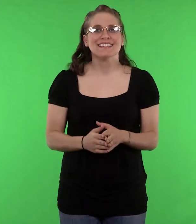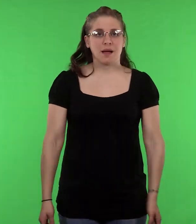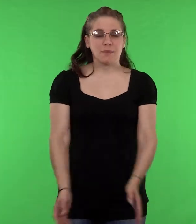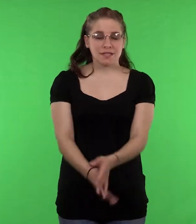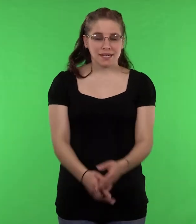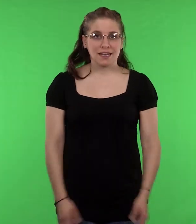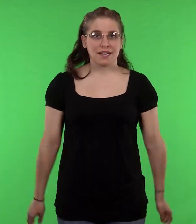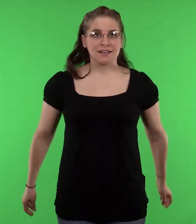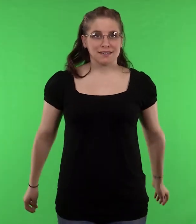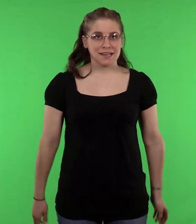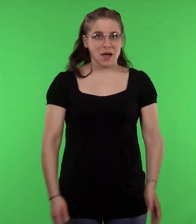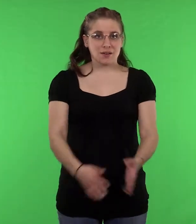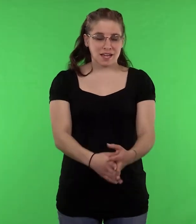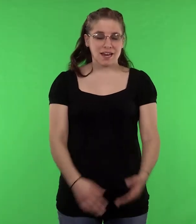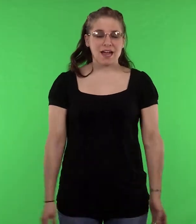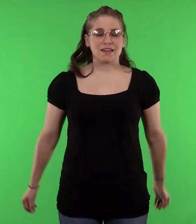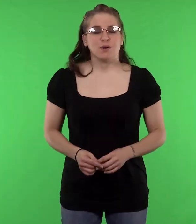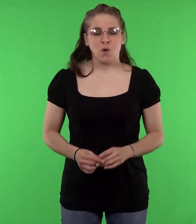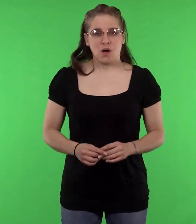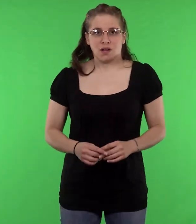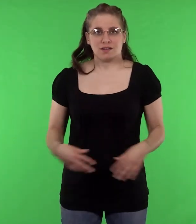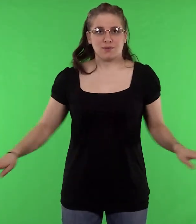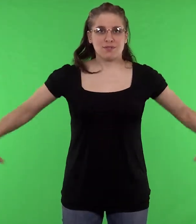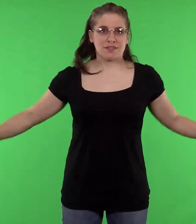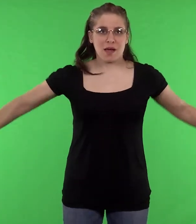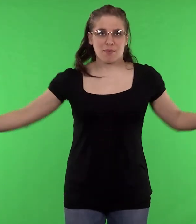I'm gonna get it. I'll get it. Loosen up.